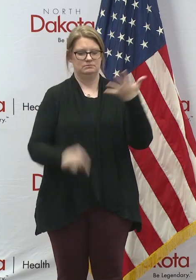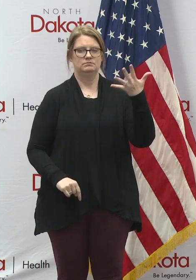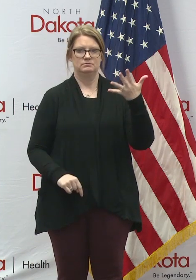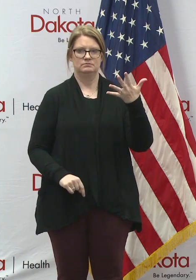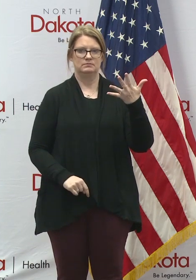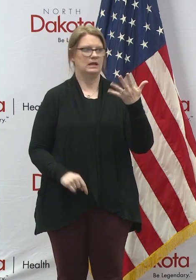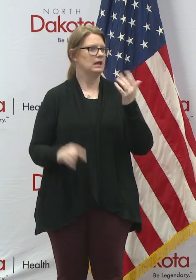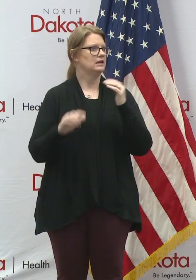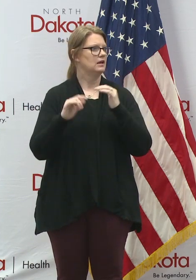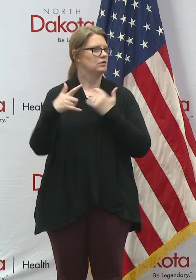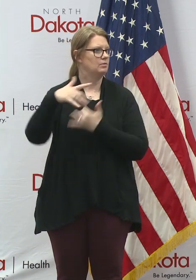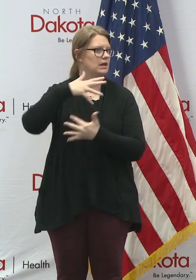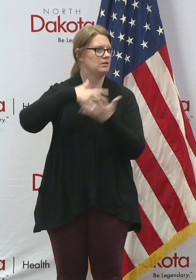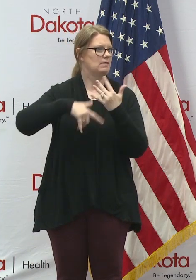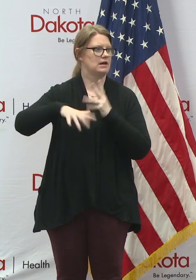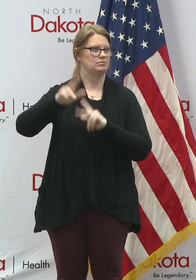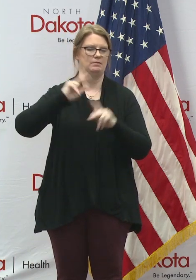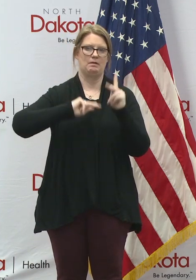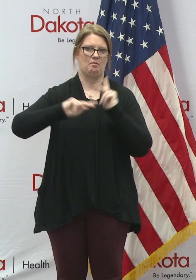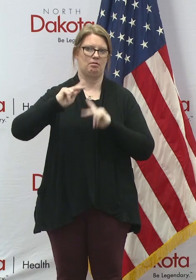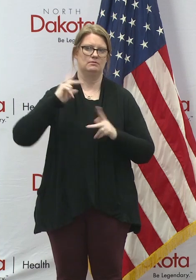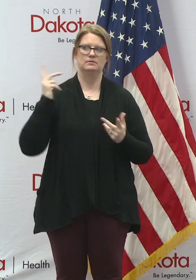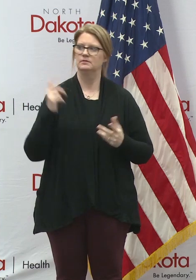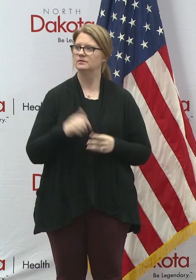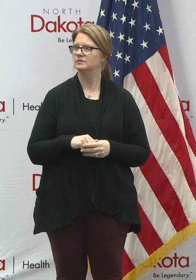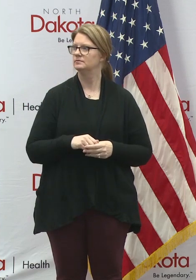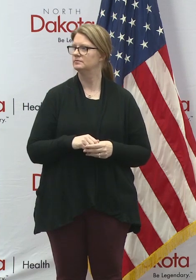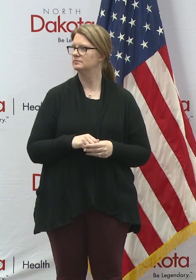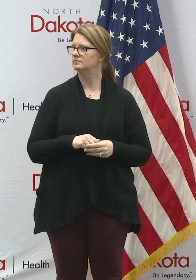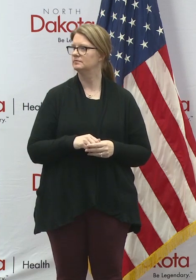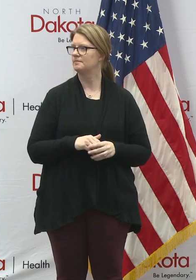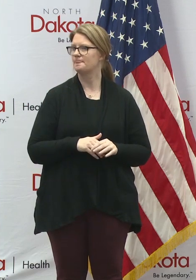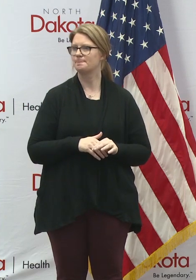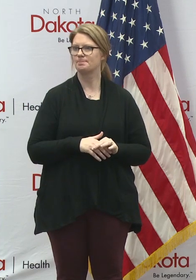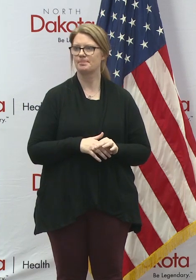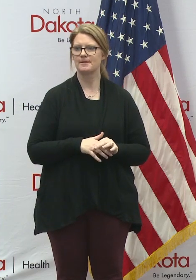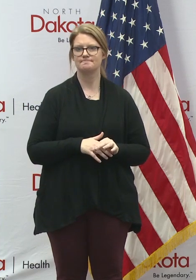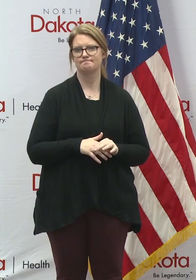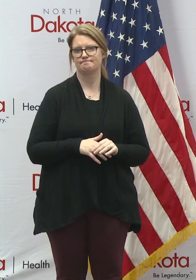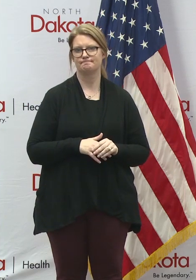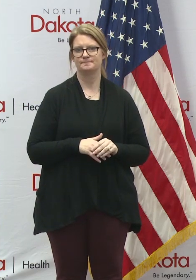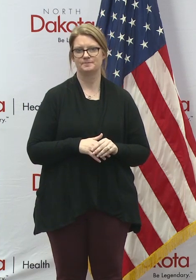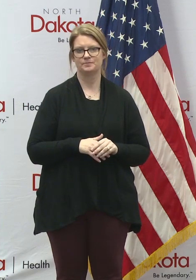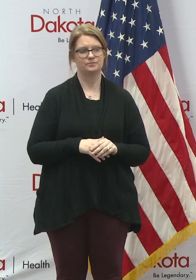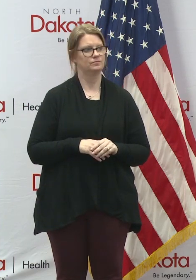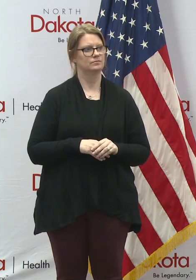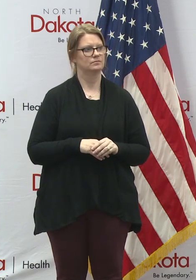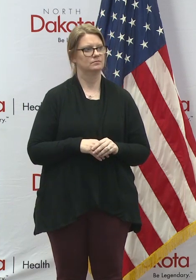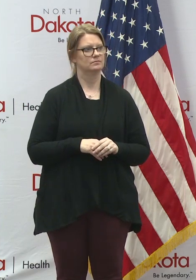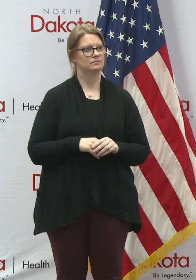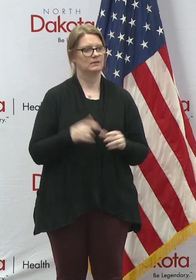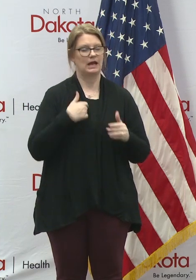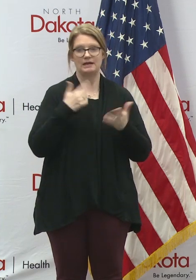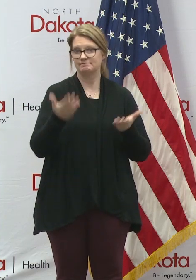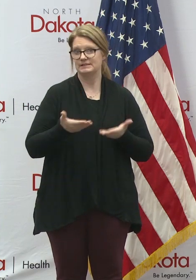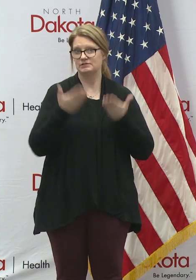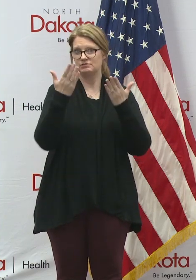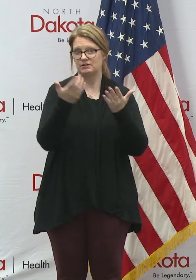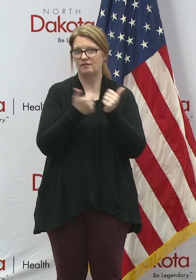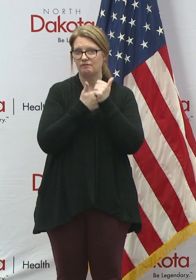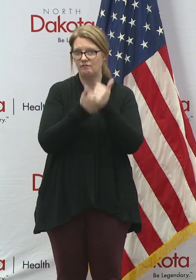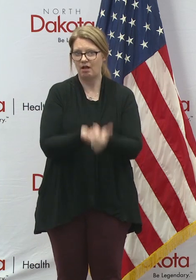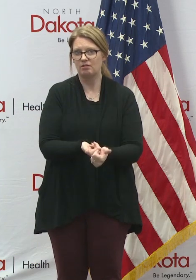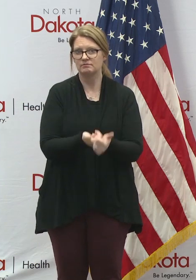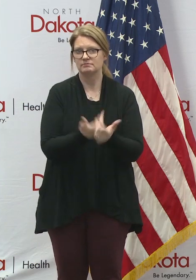interact with people. And, uh, so I think that, uh, I would suggest that they follow all of the